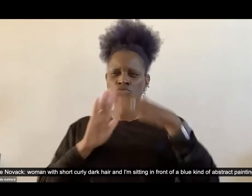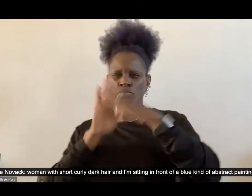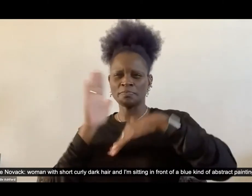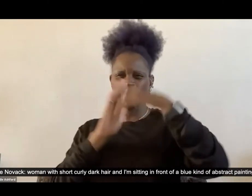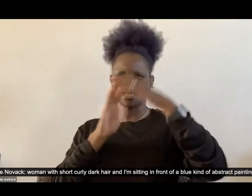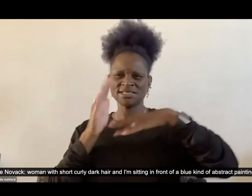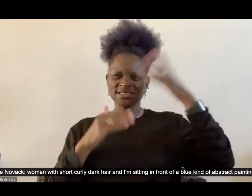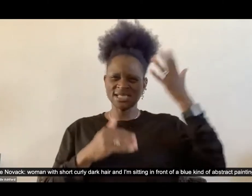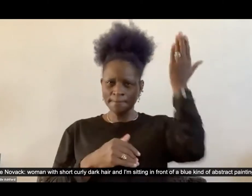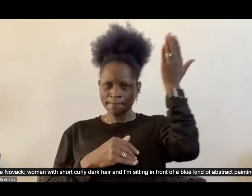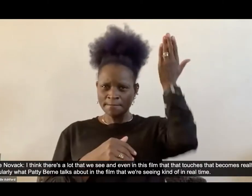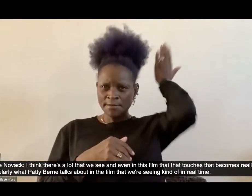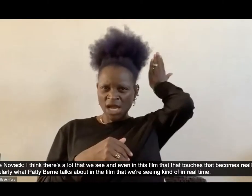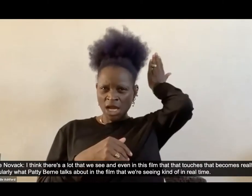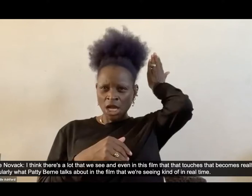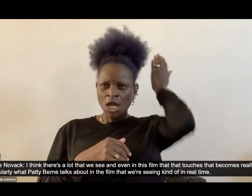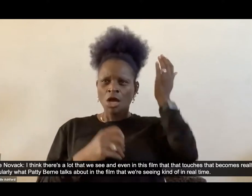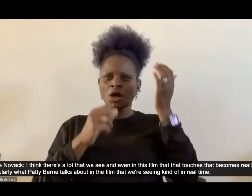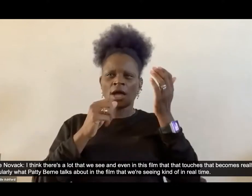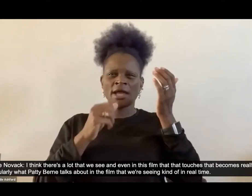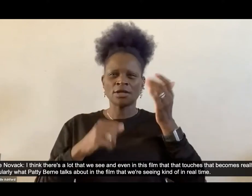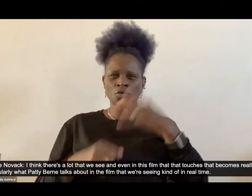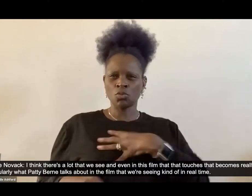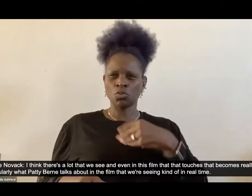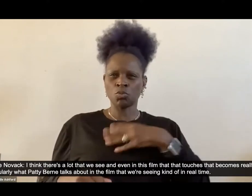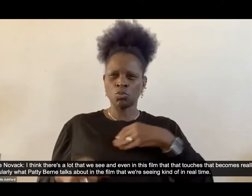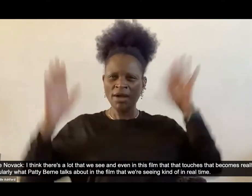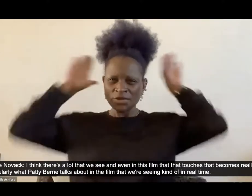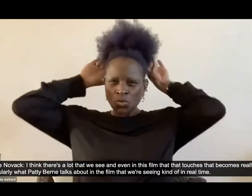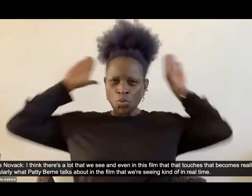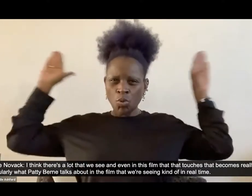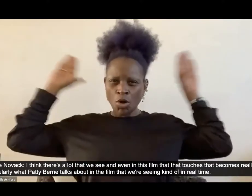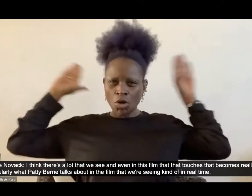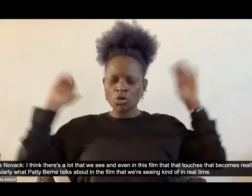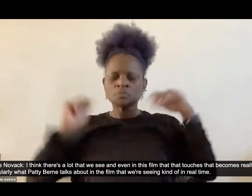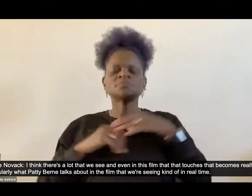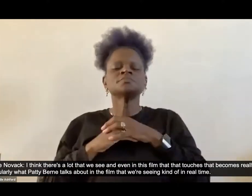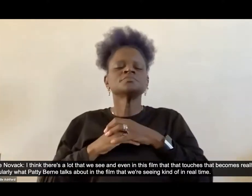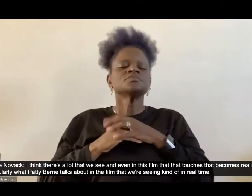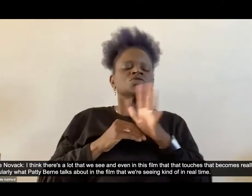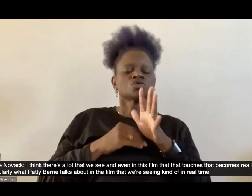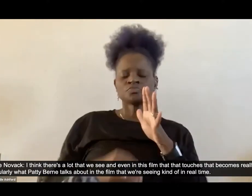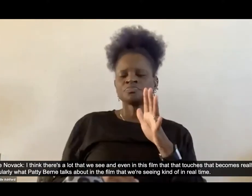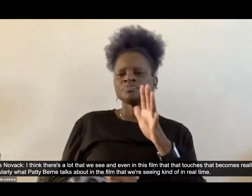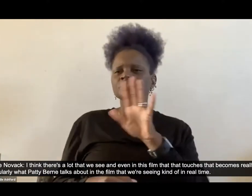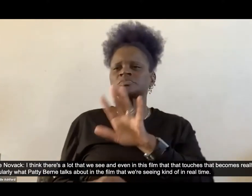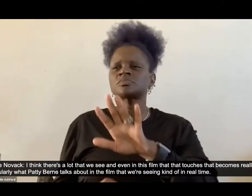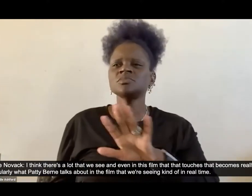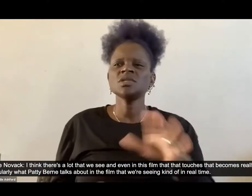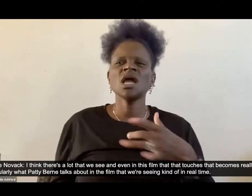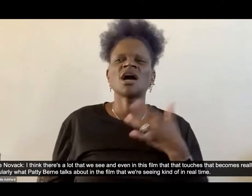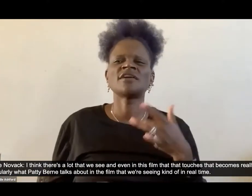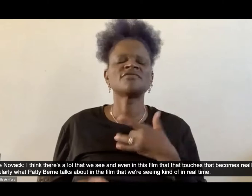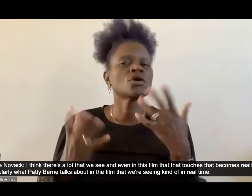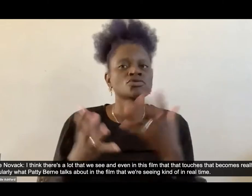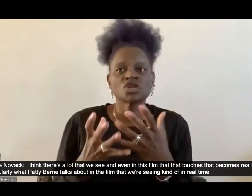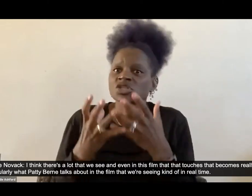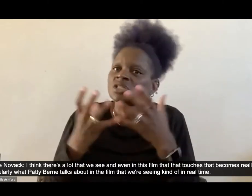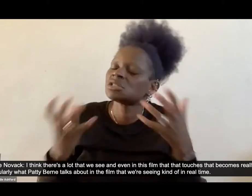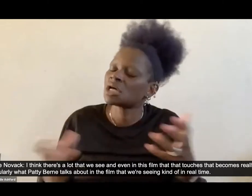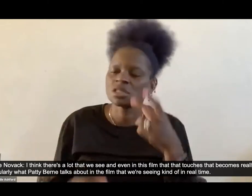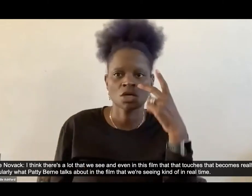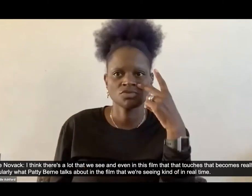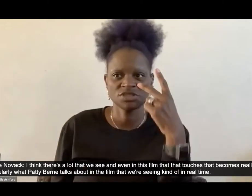wall. Um, I think there's a, uh, a lot that we see, um, and even in, this film that, that